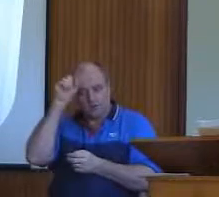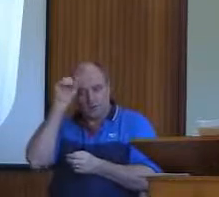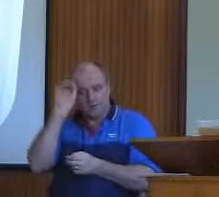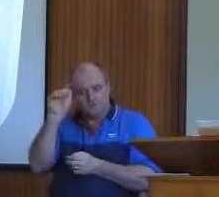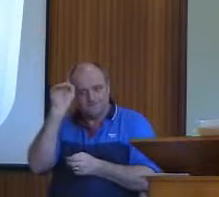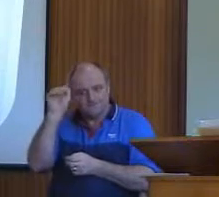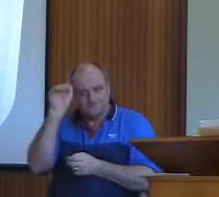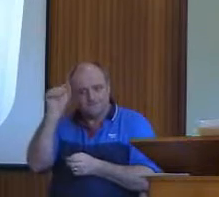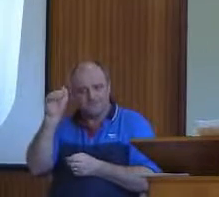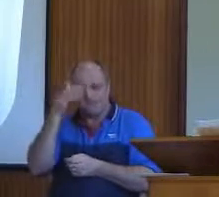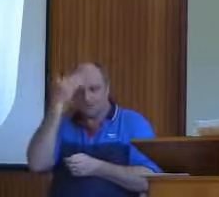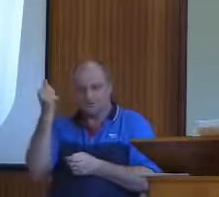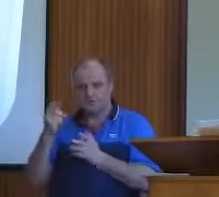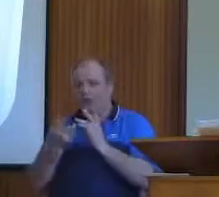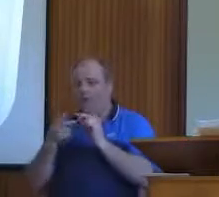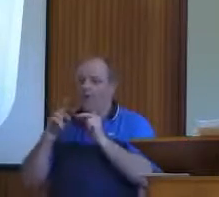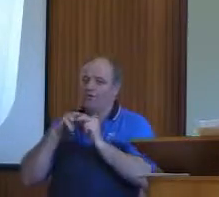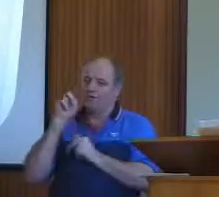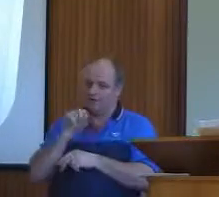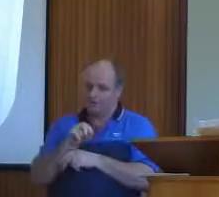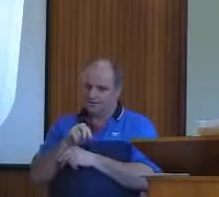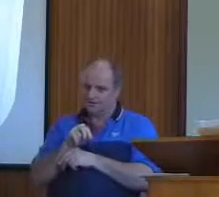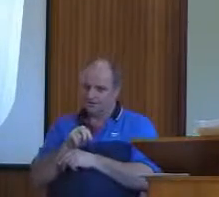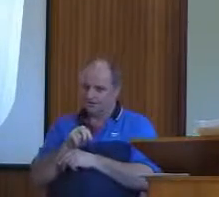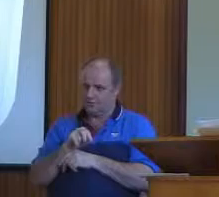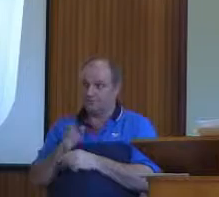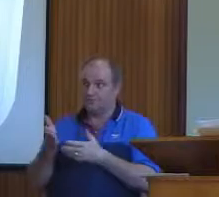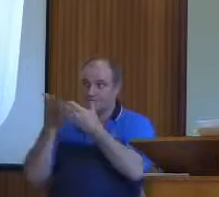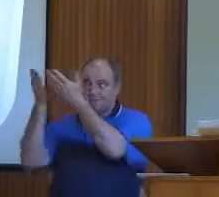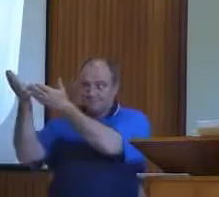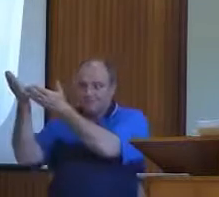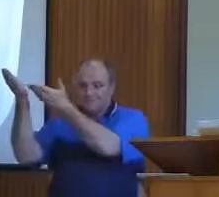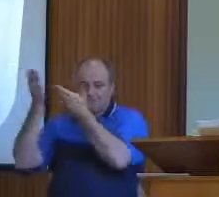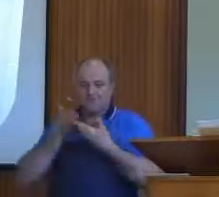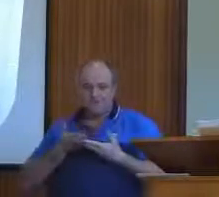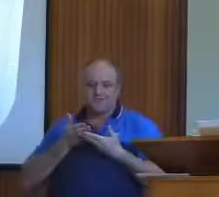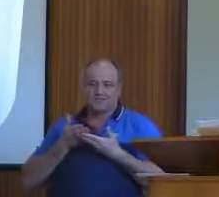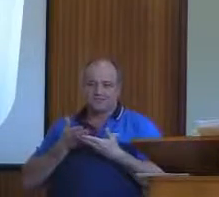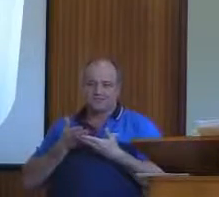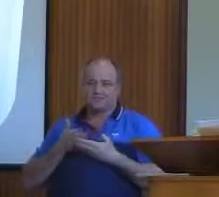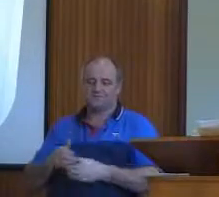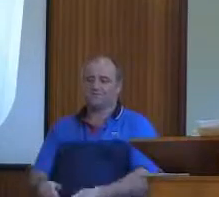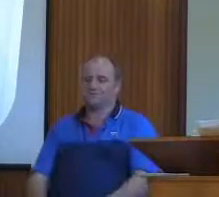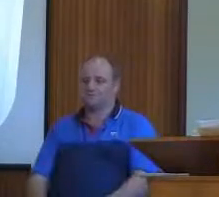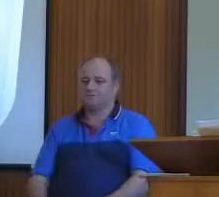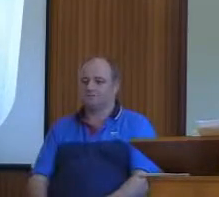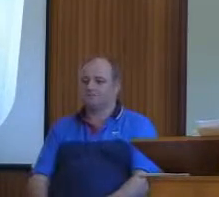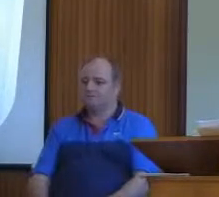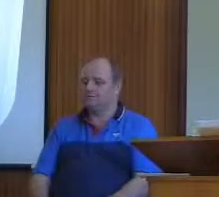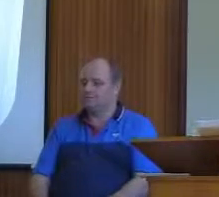Now there's one last warning the last sentence there on the display. If our Lord